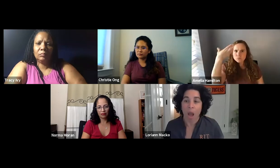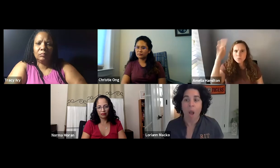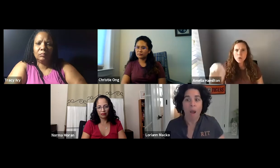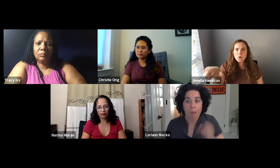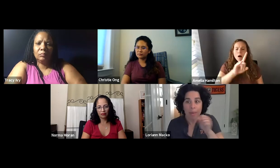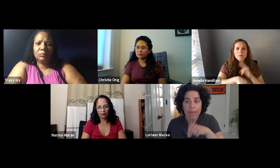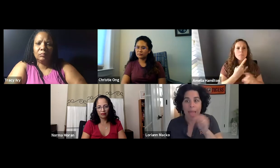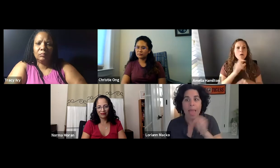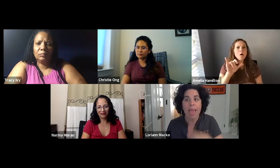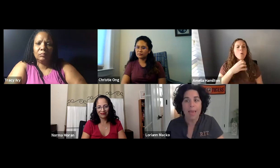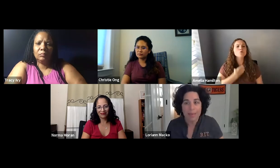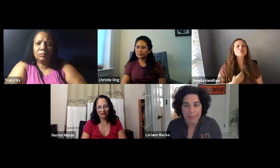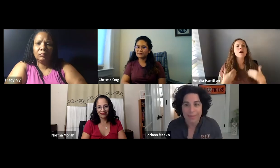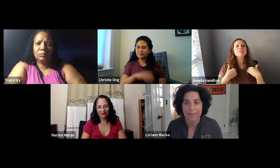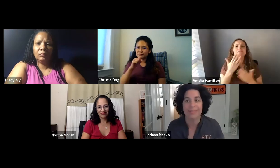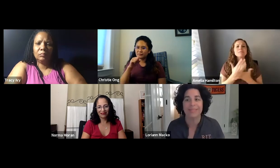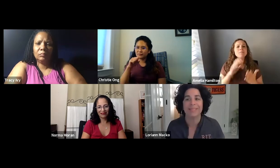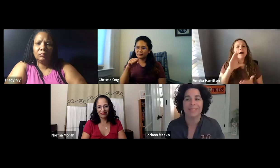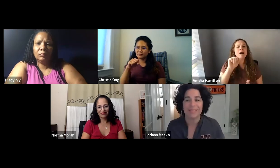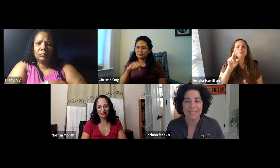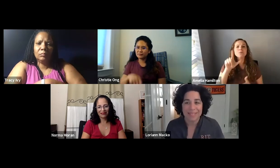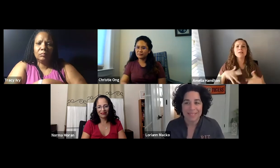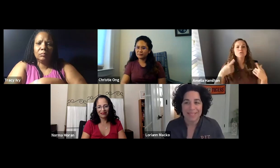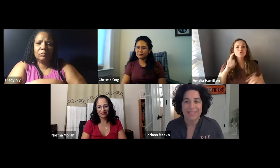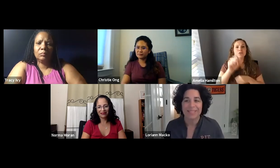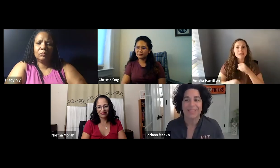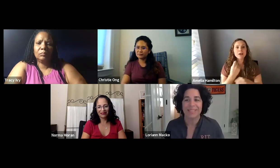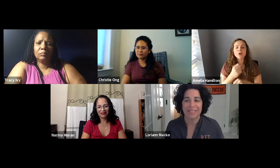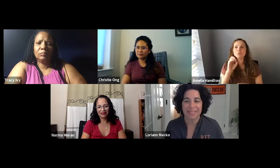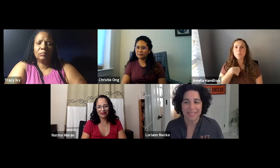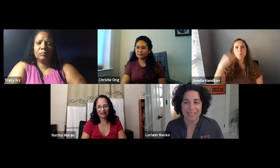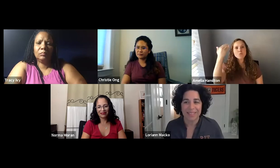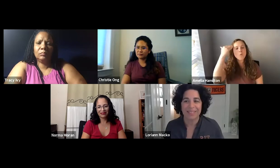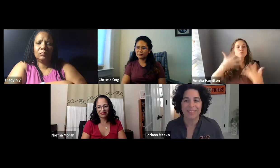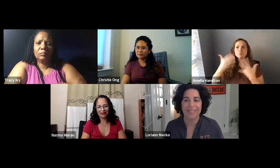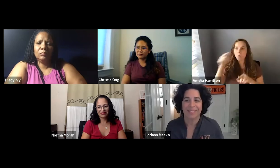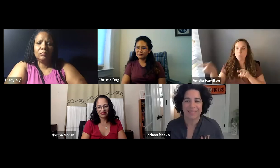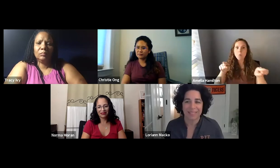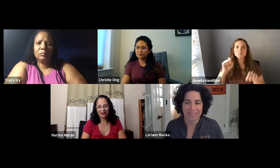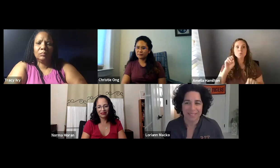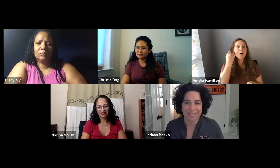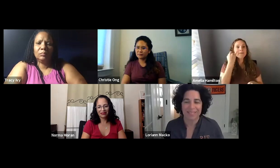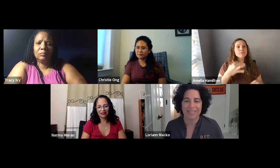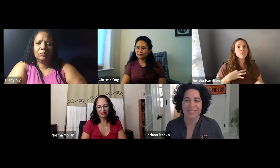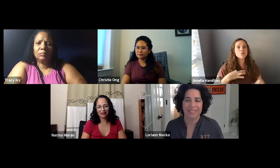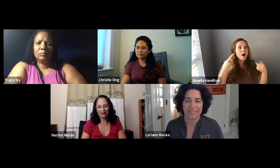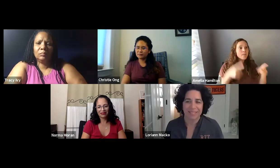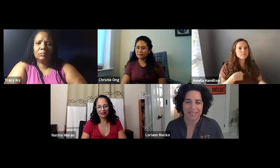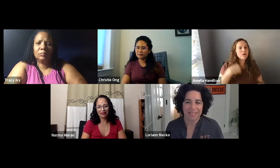together and take fixed pictures. I've seen pictures like that that I wish had happened or I wish that I had